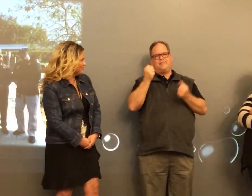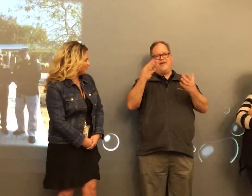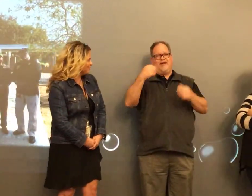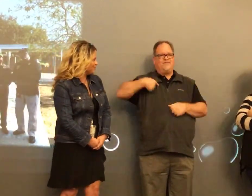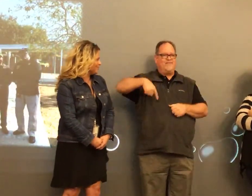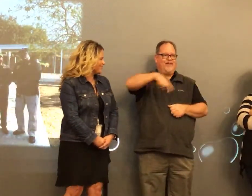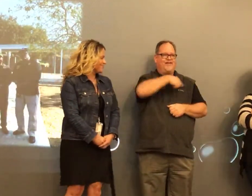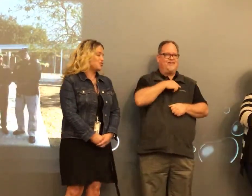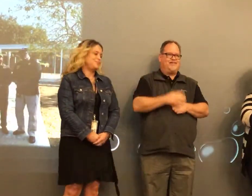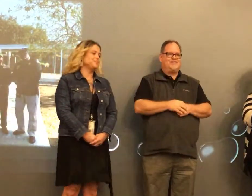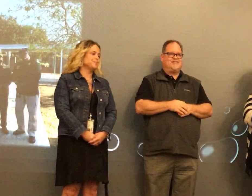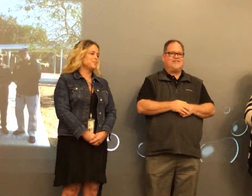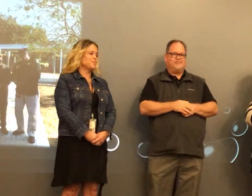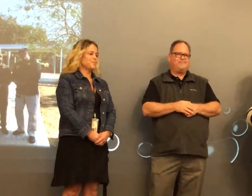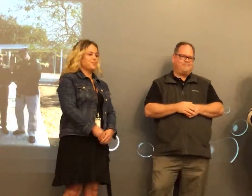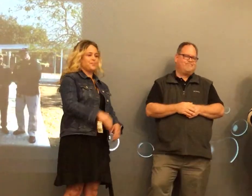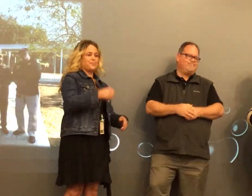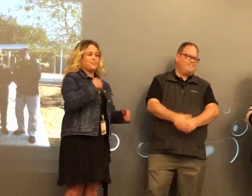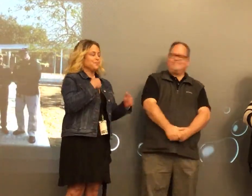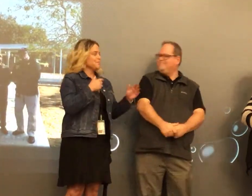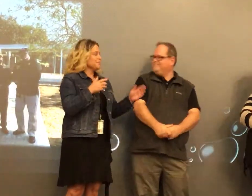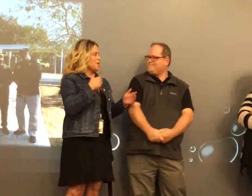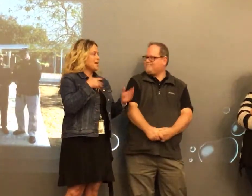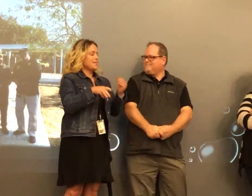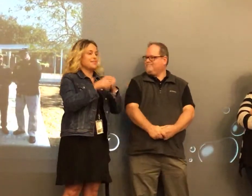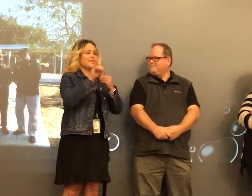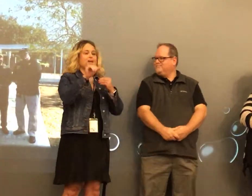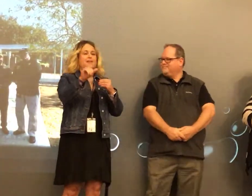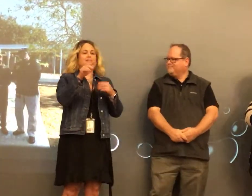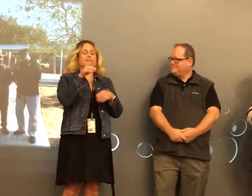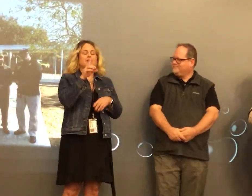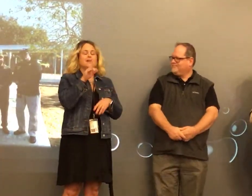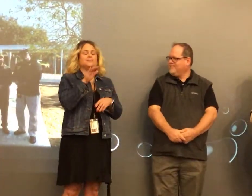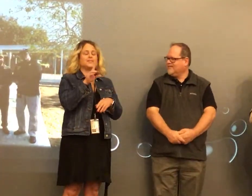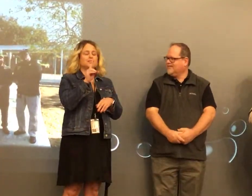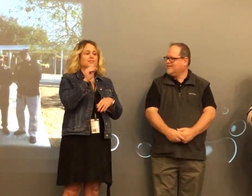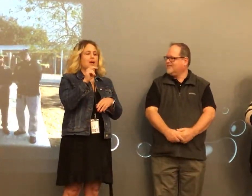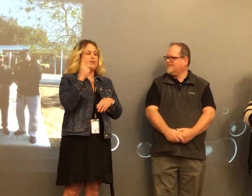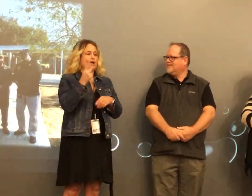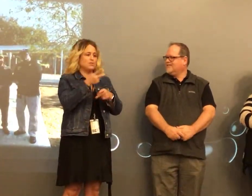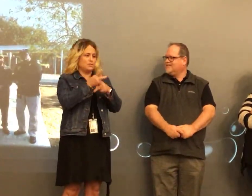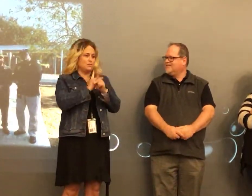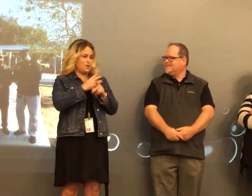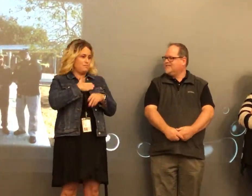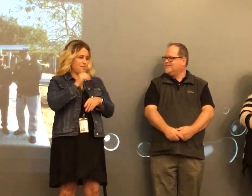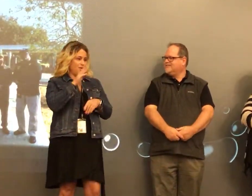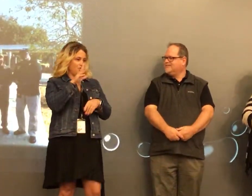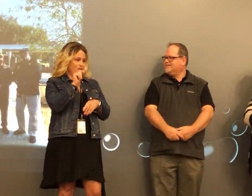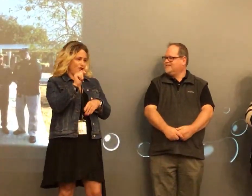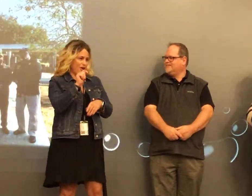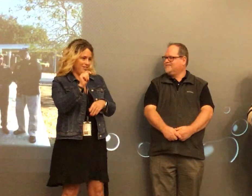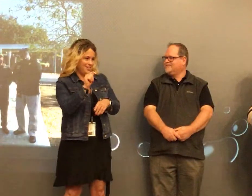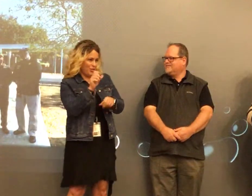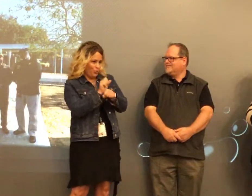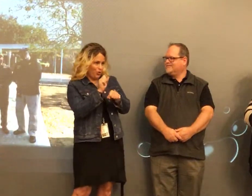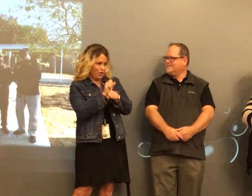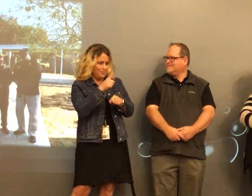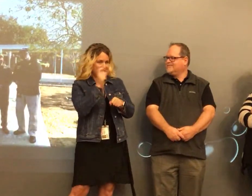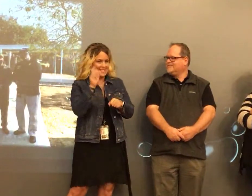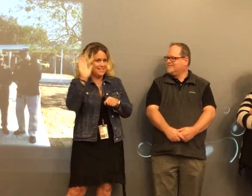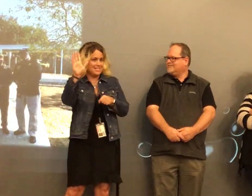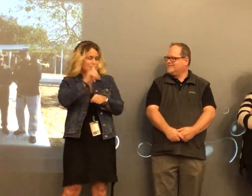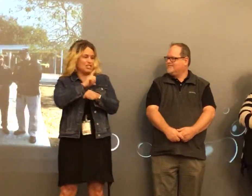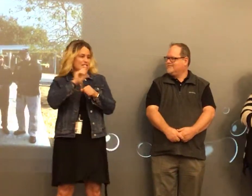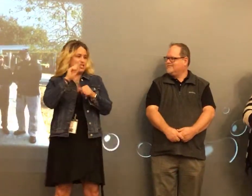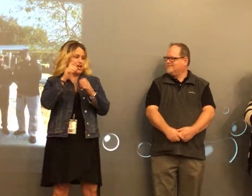was here he will be greatly missed by so many of us i also wanted to add that don would always borrow